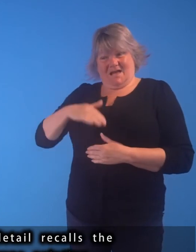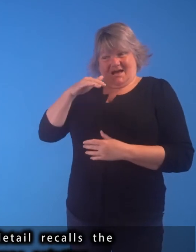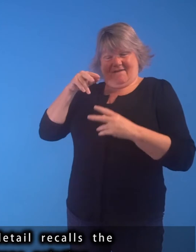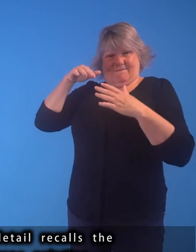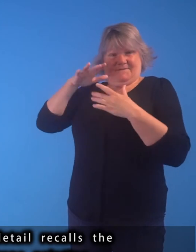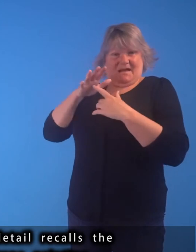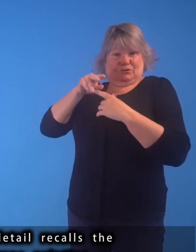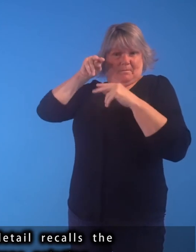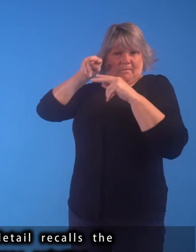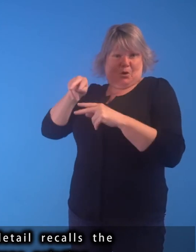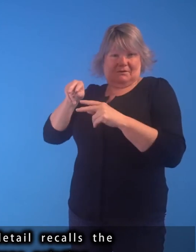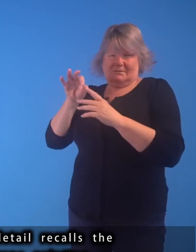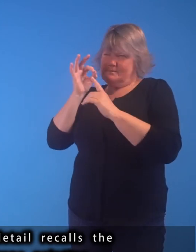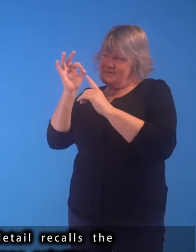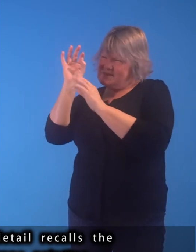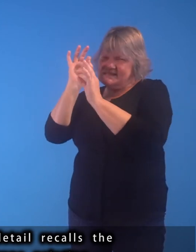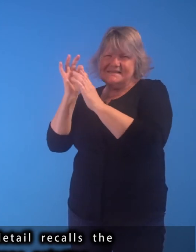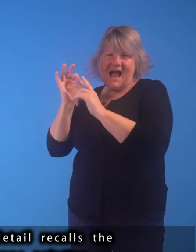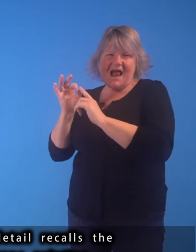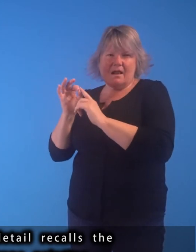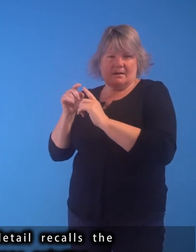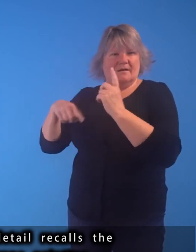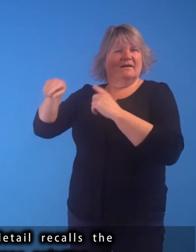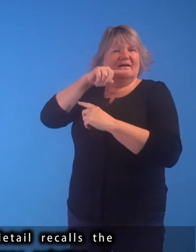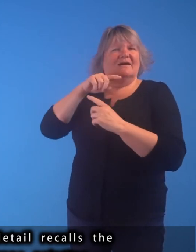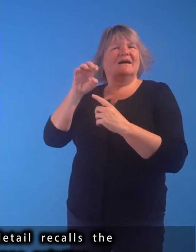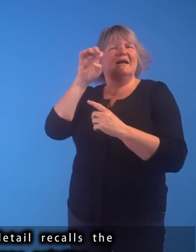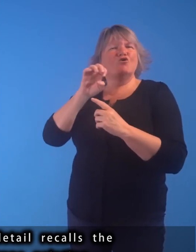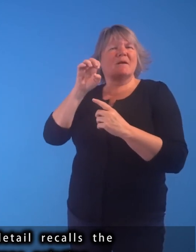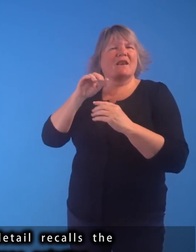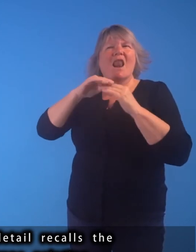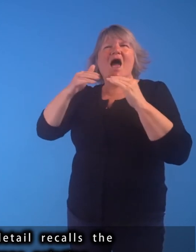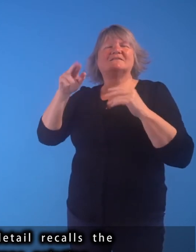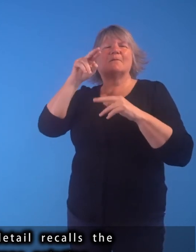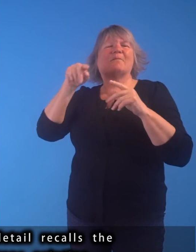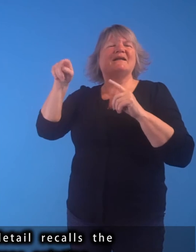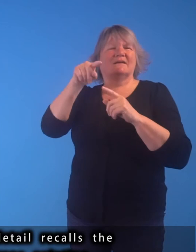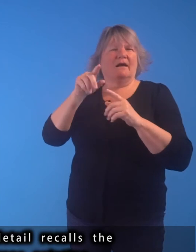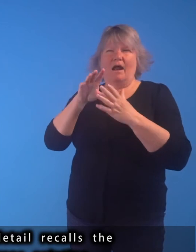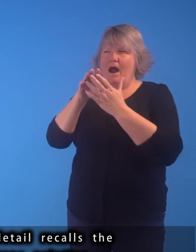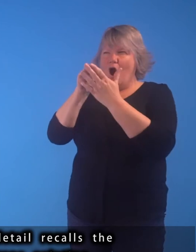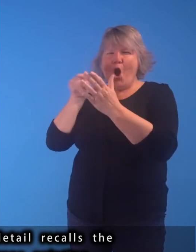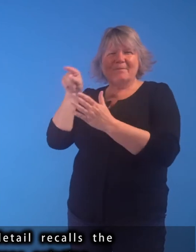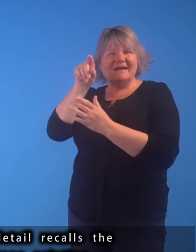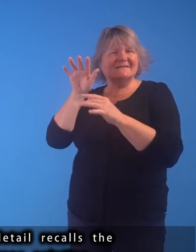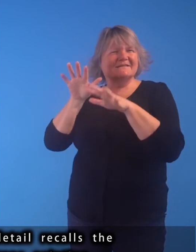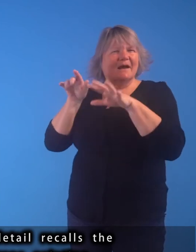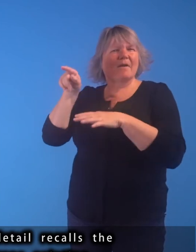The high vantage point and precise detail recalls the great masters of European landscape painting,